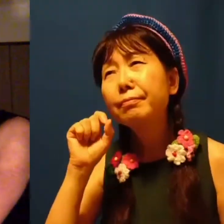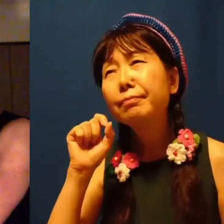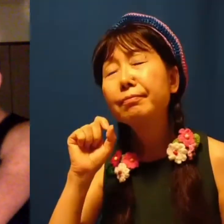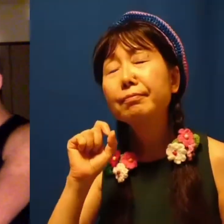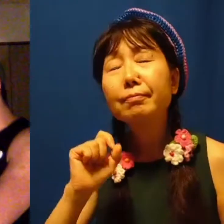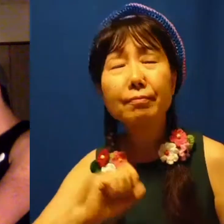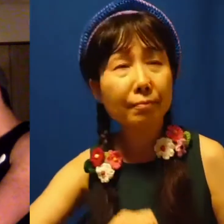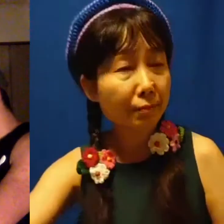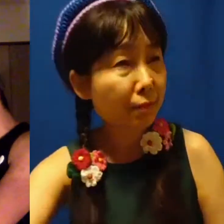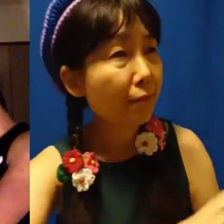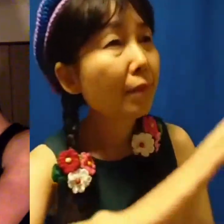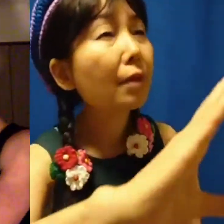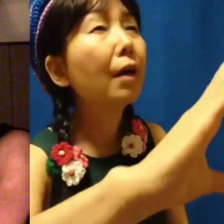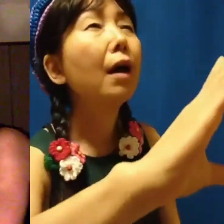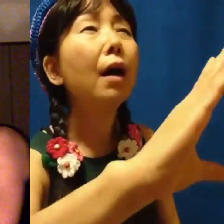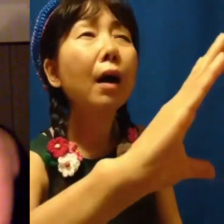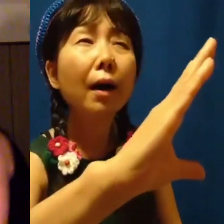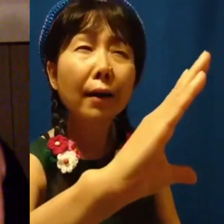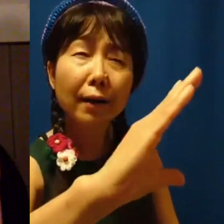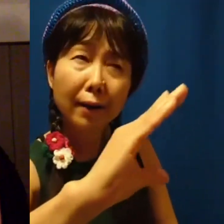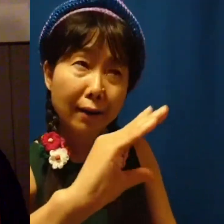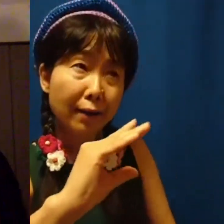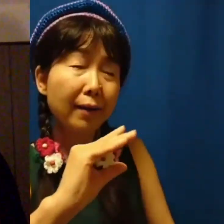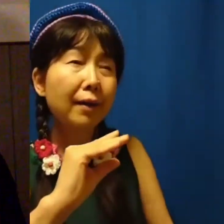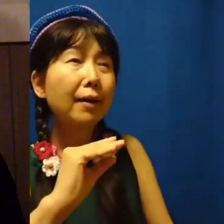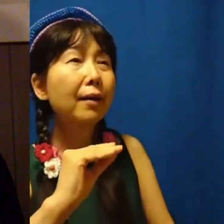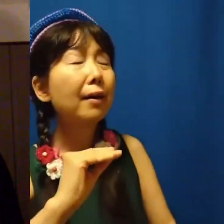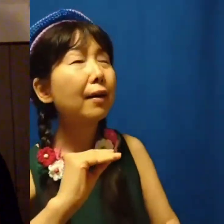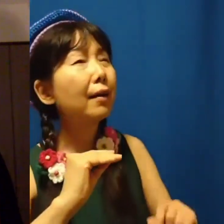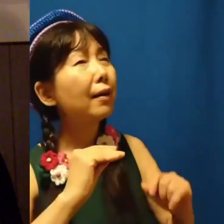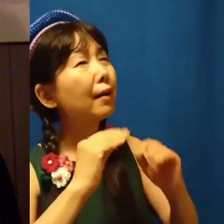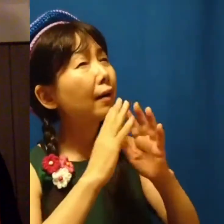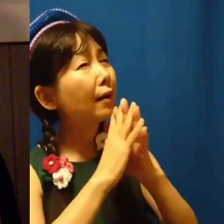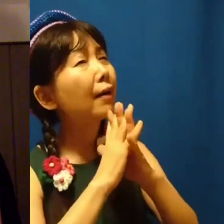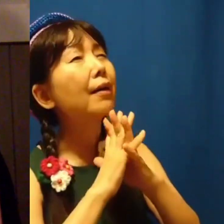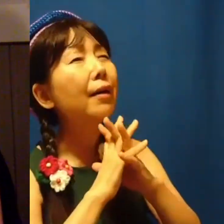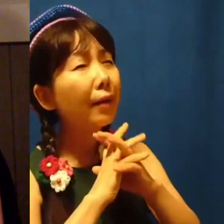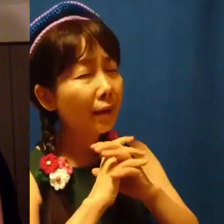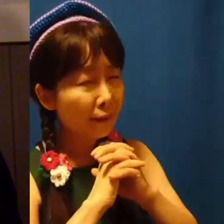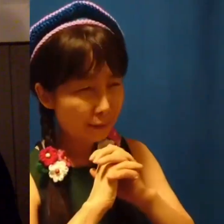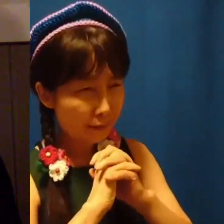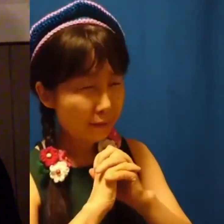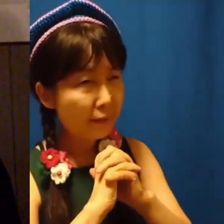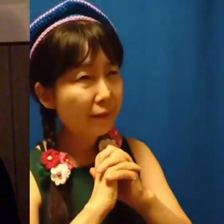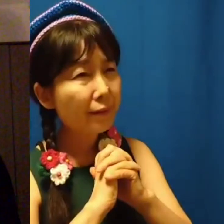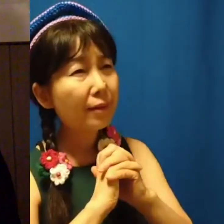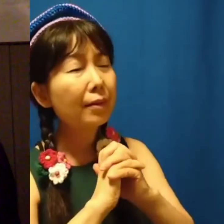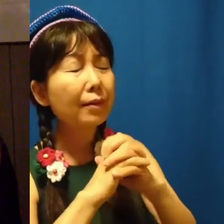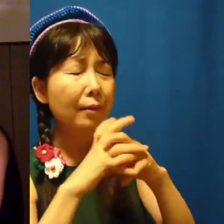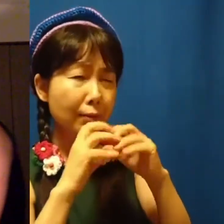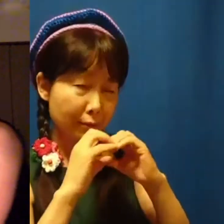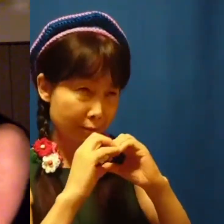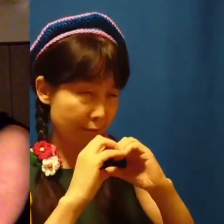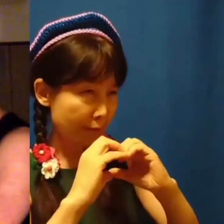Open back my